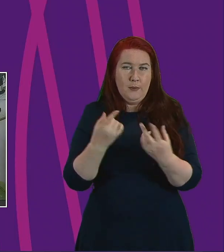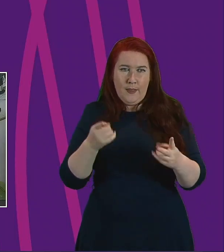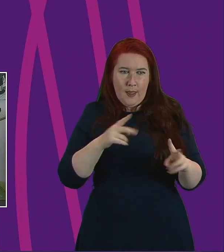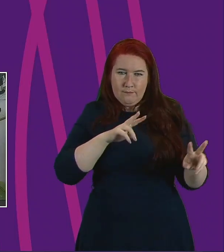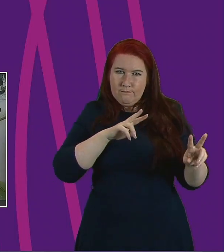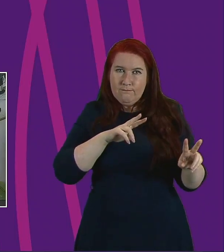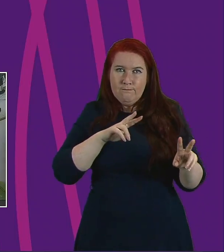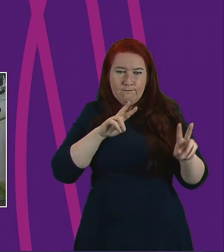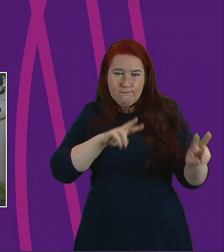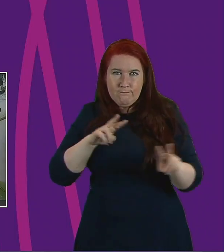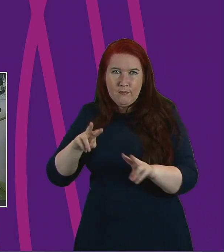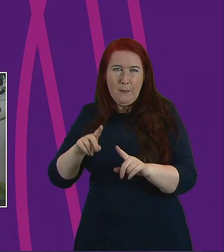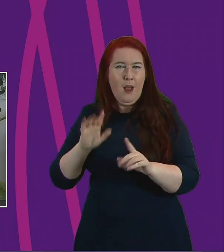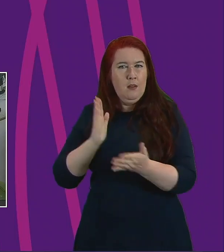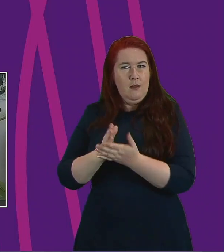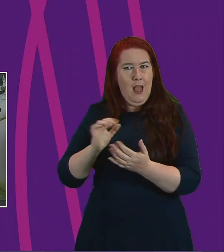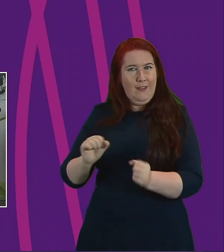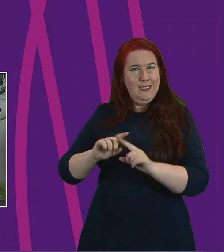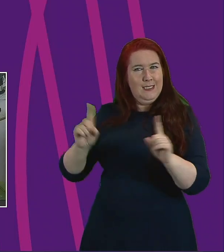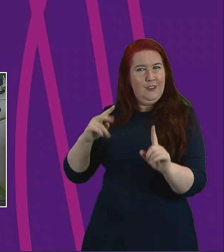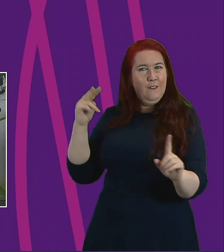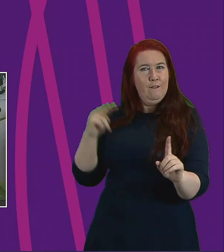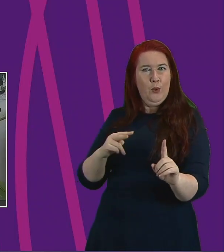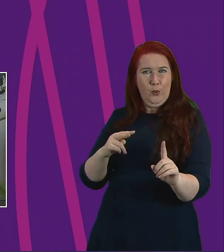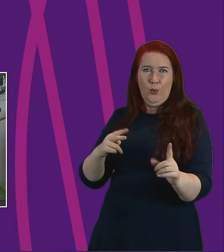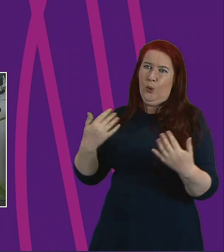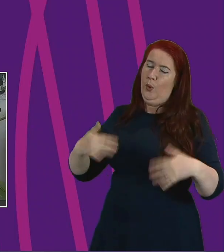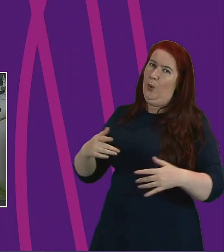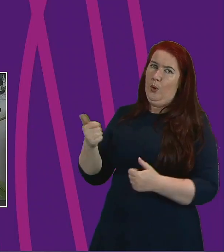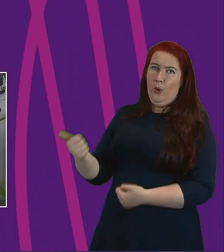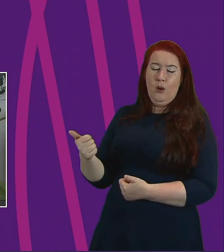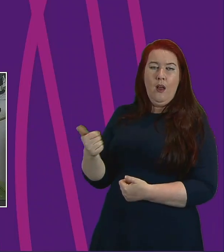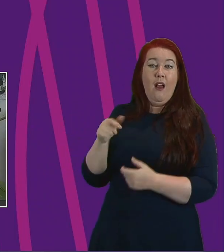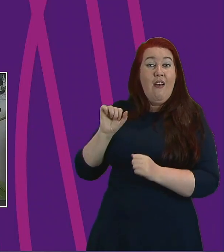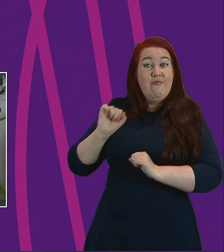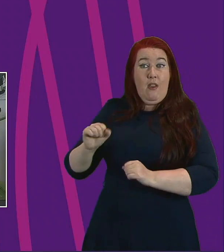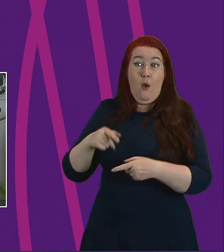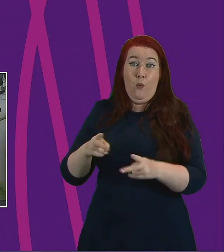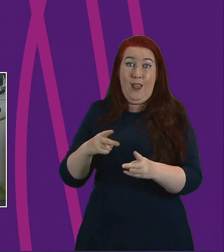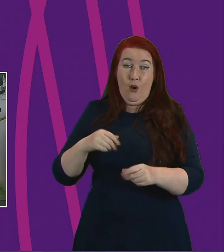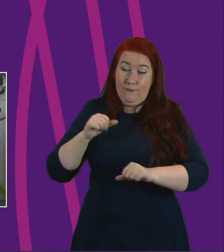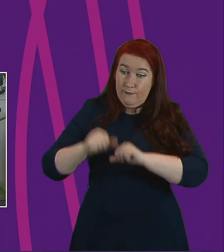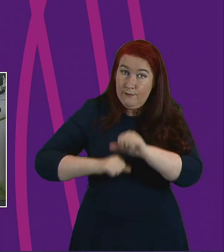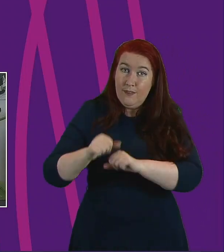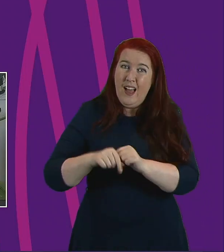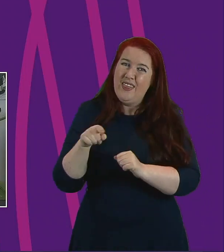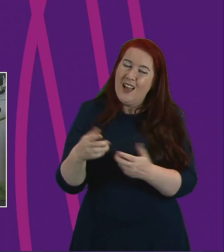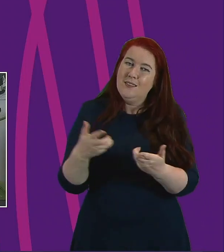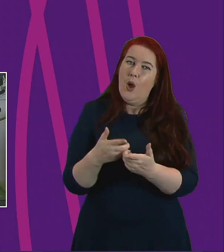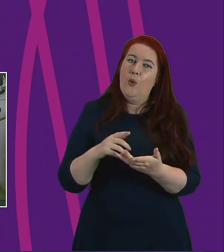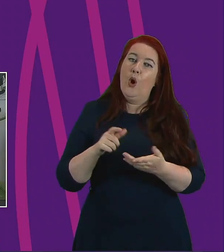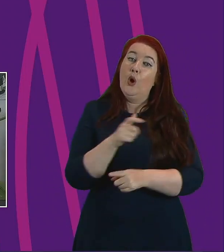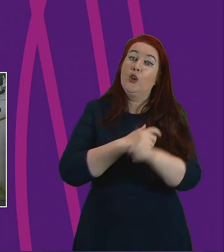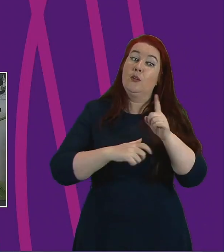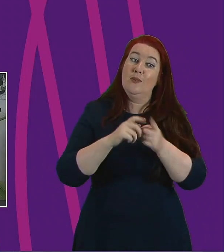from a different perspective. The way that they have operated is the way that the community planning partnerships were initially modelled.